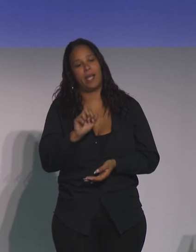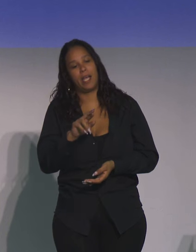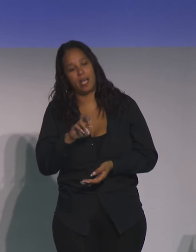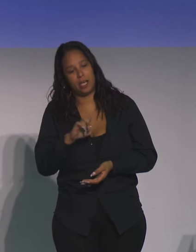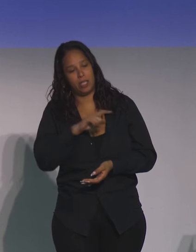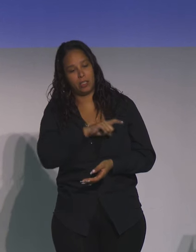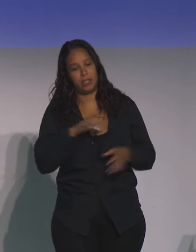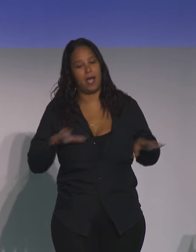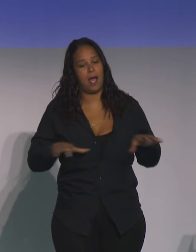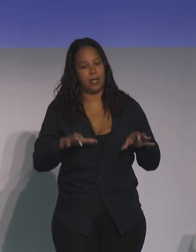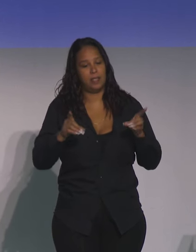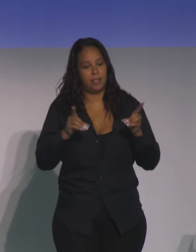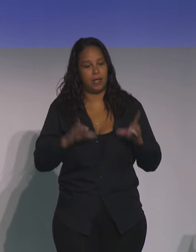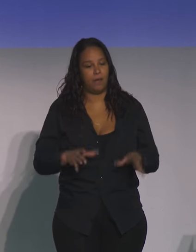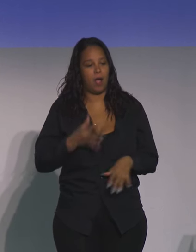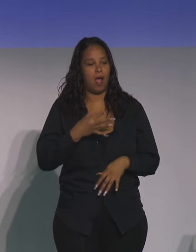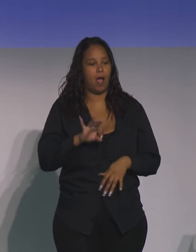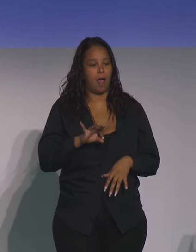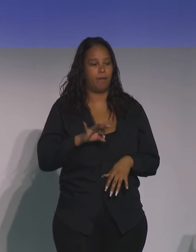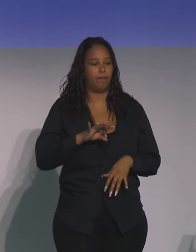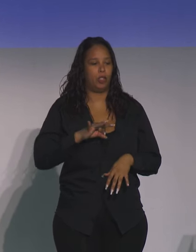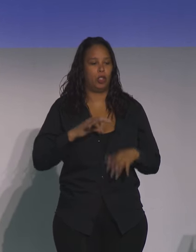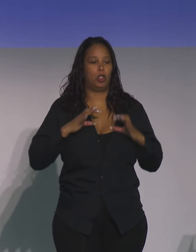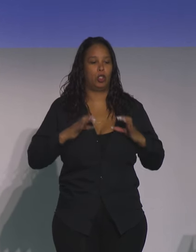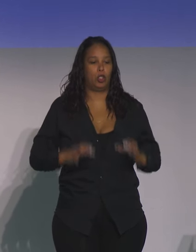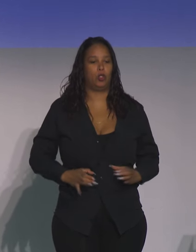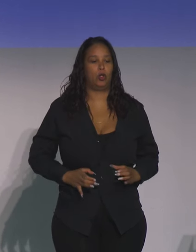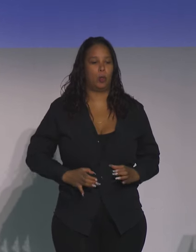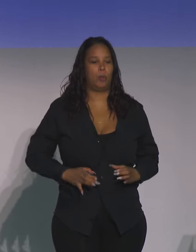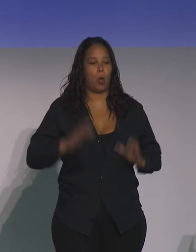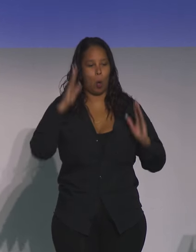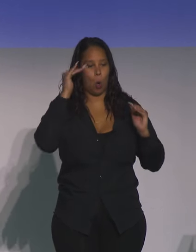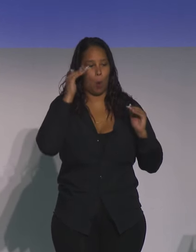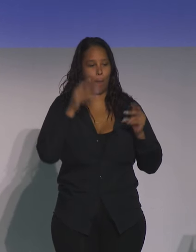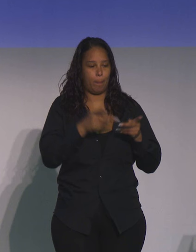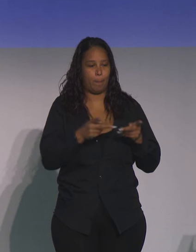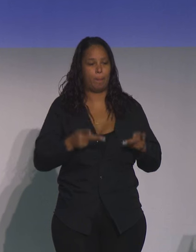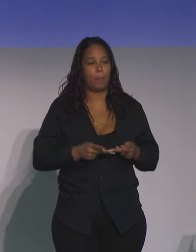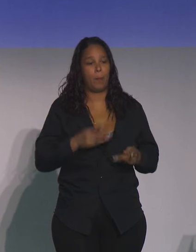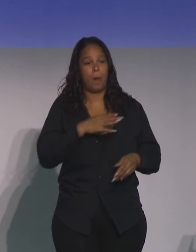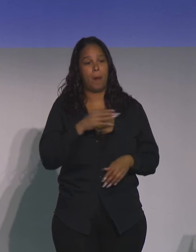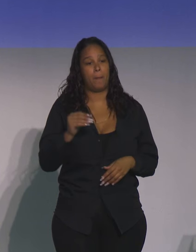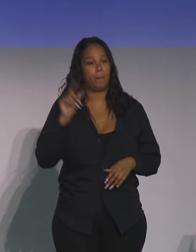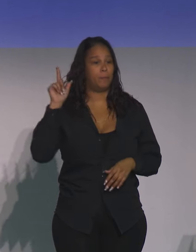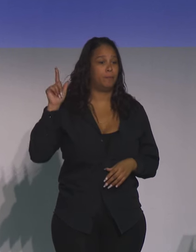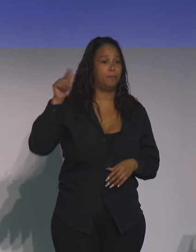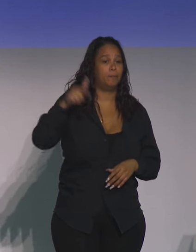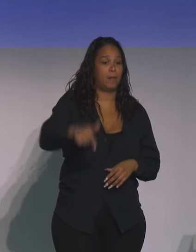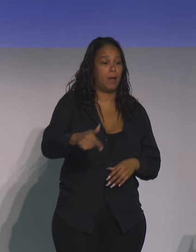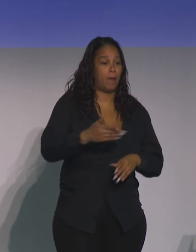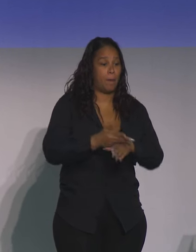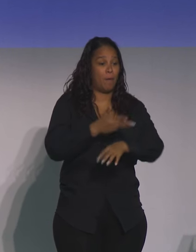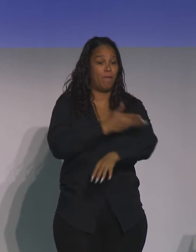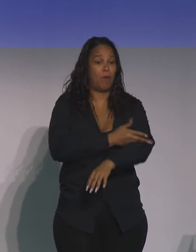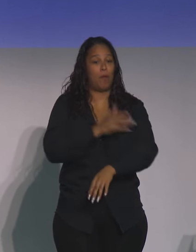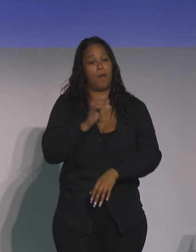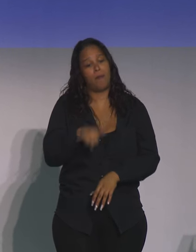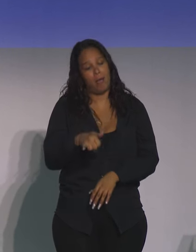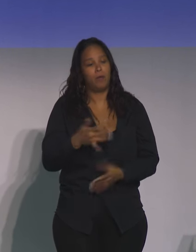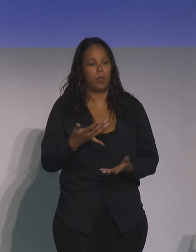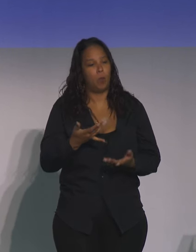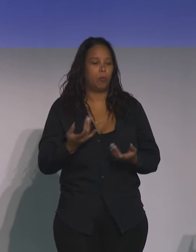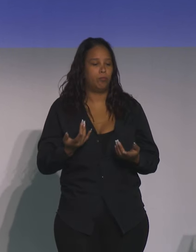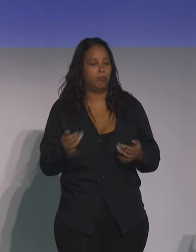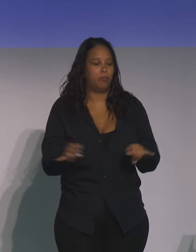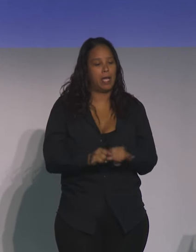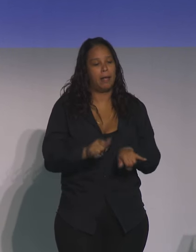director of the Center for Consumer Information and Insurance Oversight. And later, and before that, or subsequent to that,